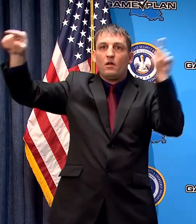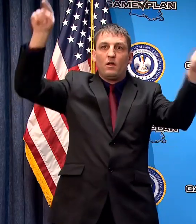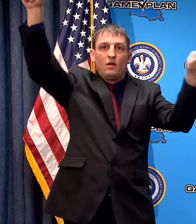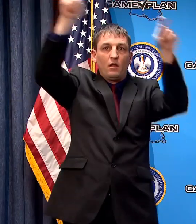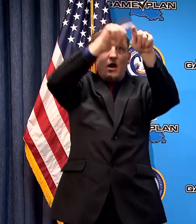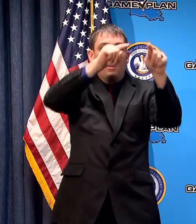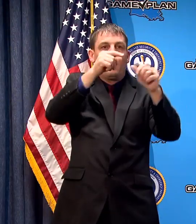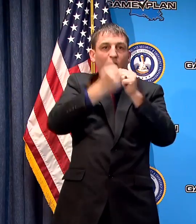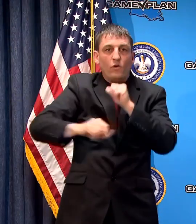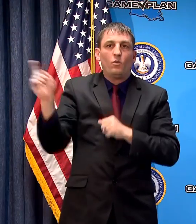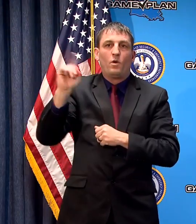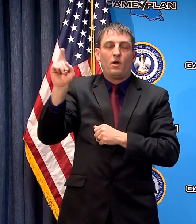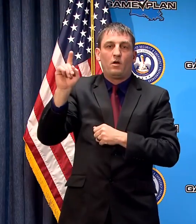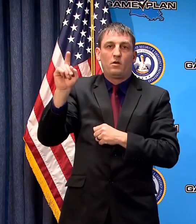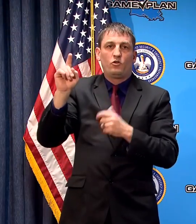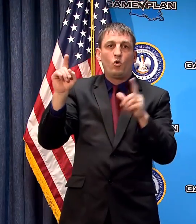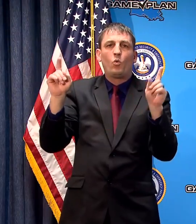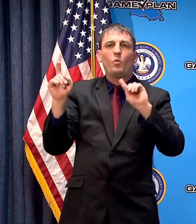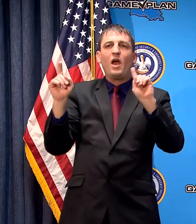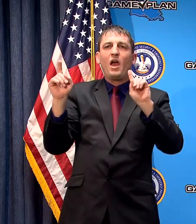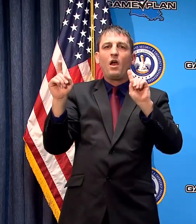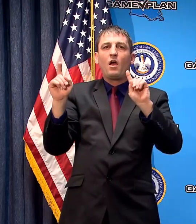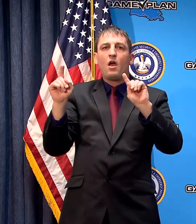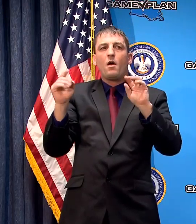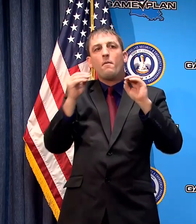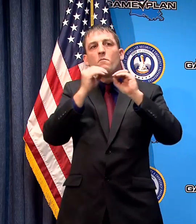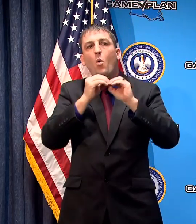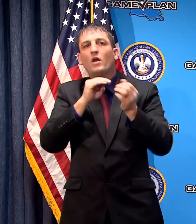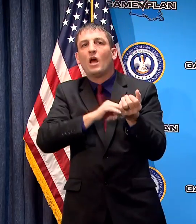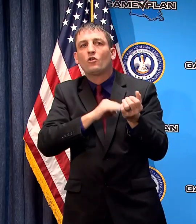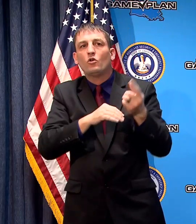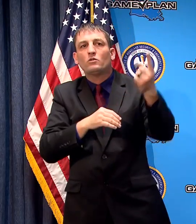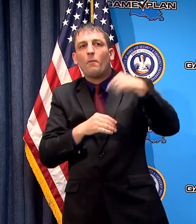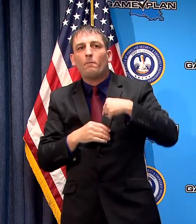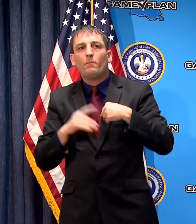from where are we going to get more doctors and nurses?